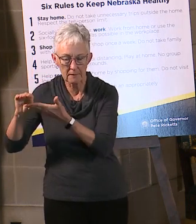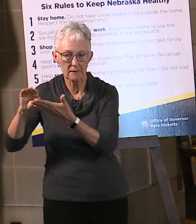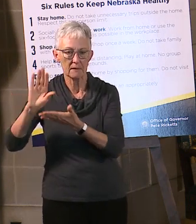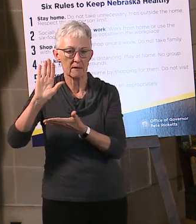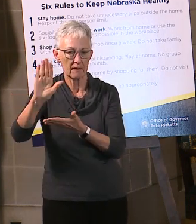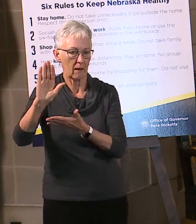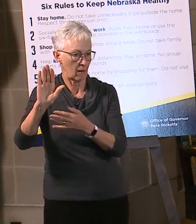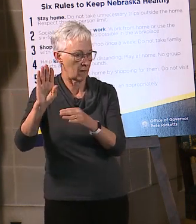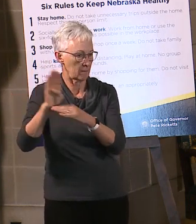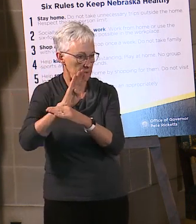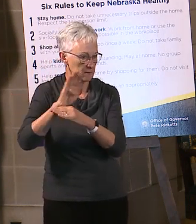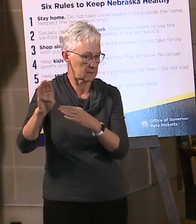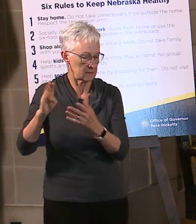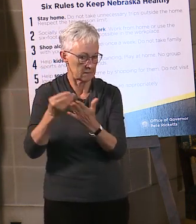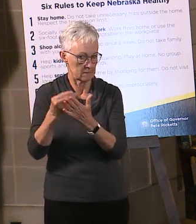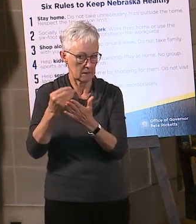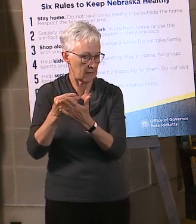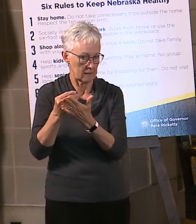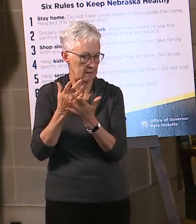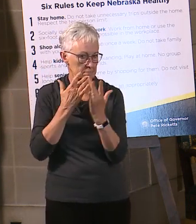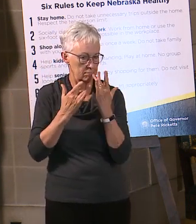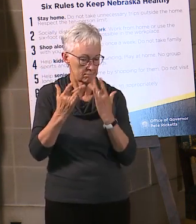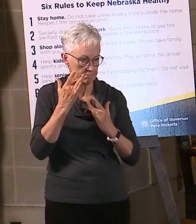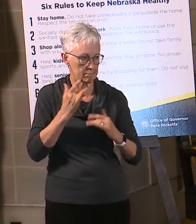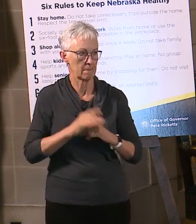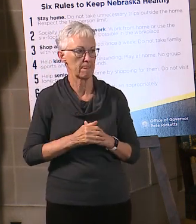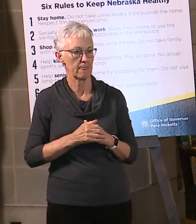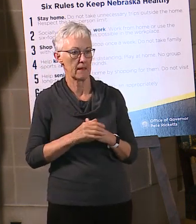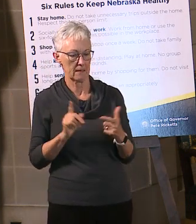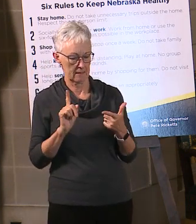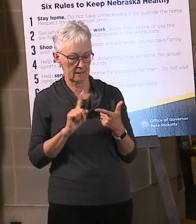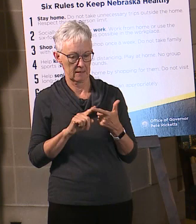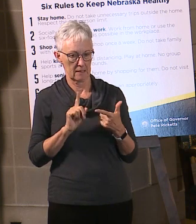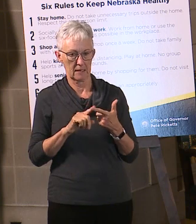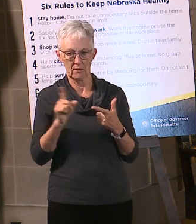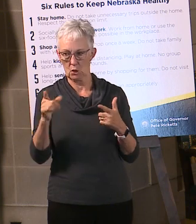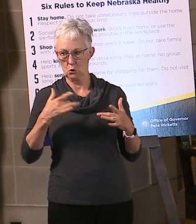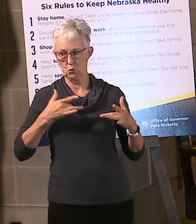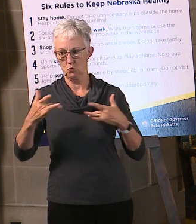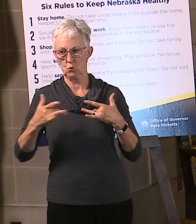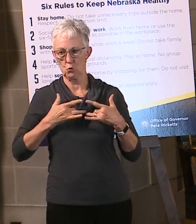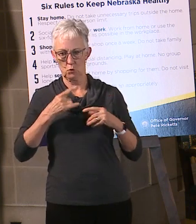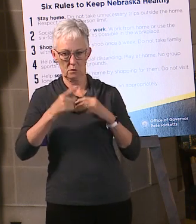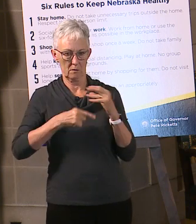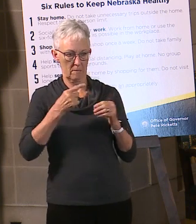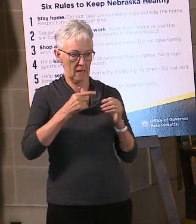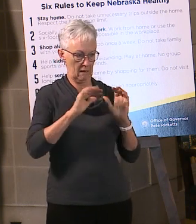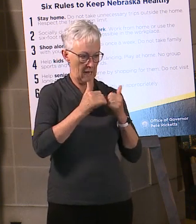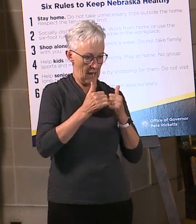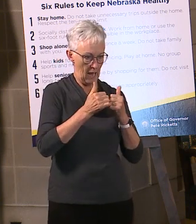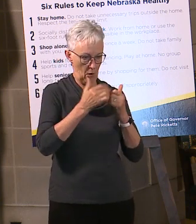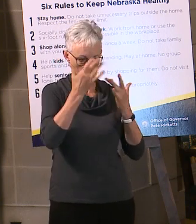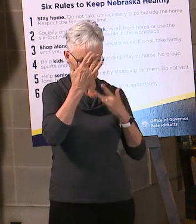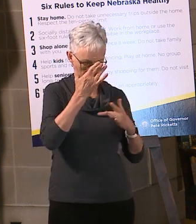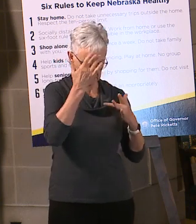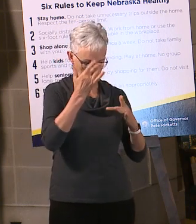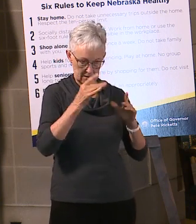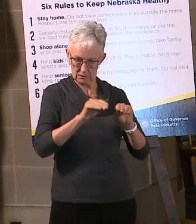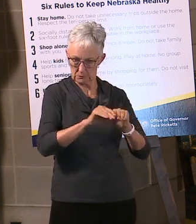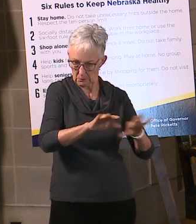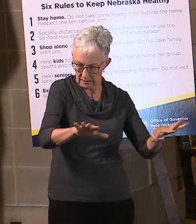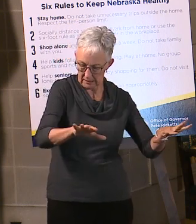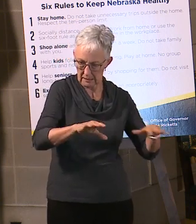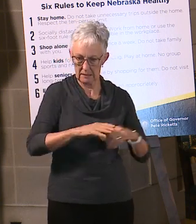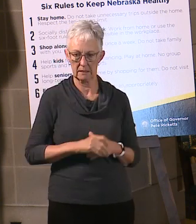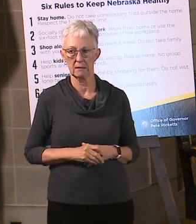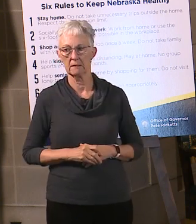concerned about the duration of the outbreak and the quarantine efforts. And lastly, the top of the three concerns is